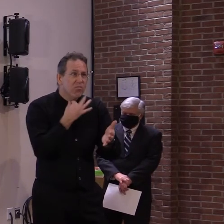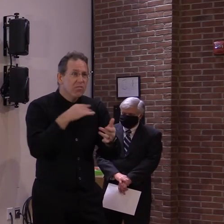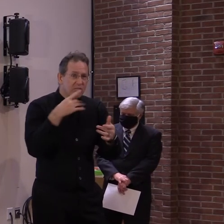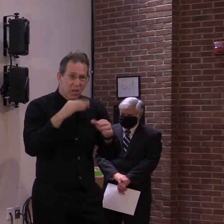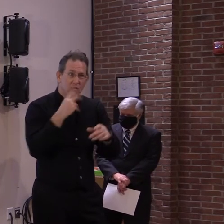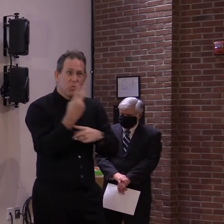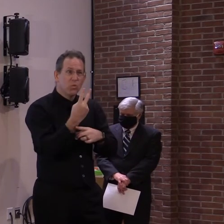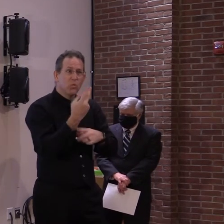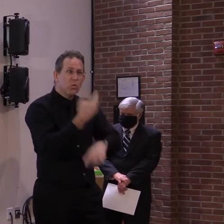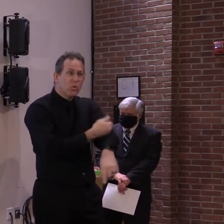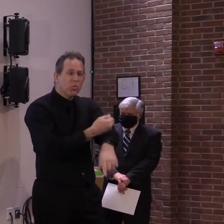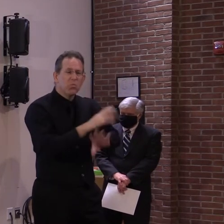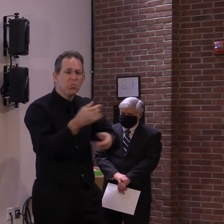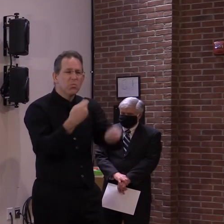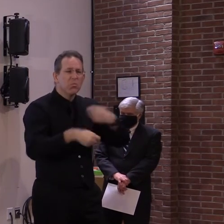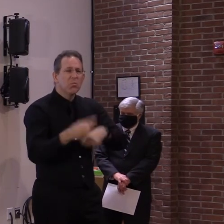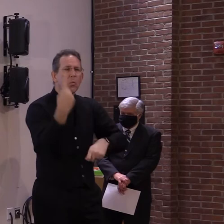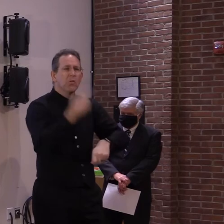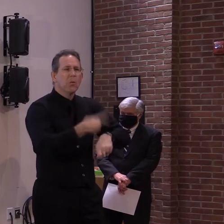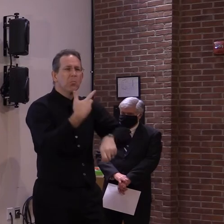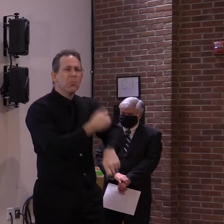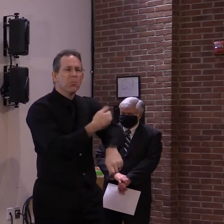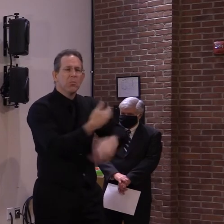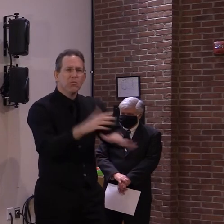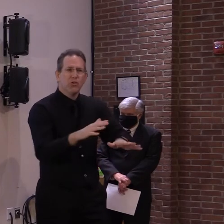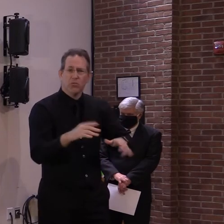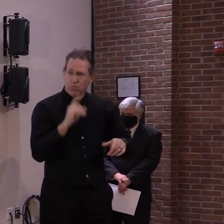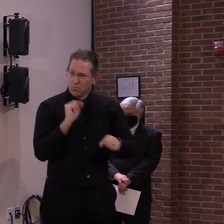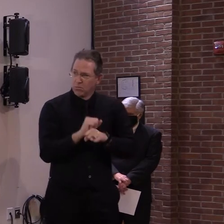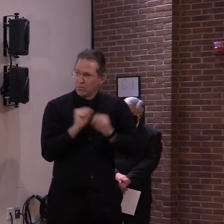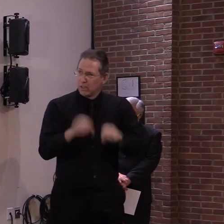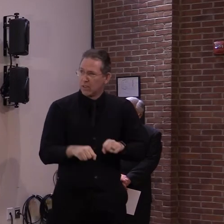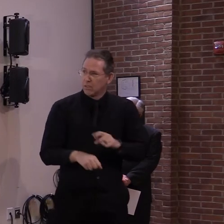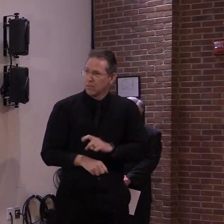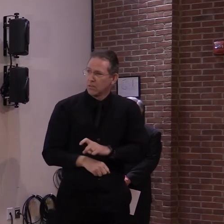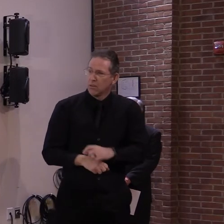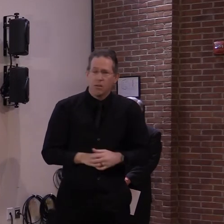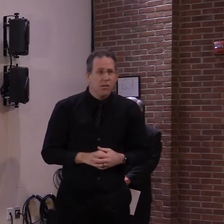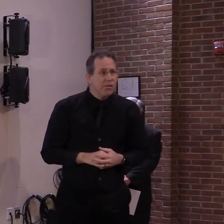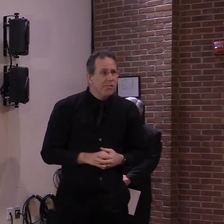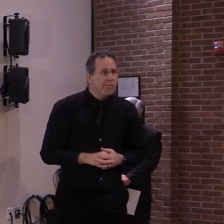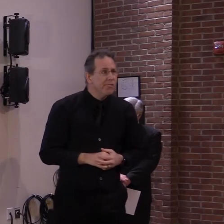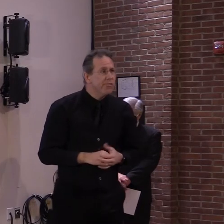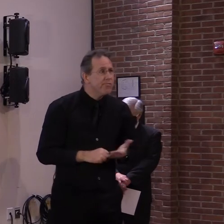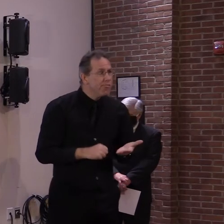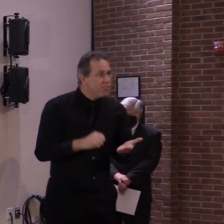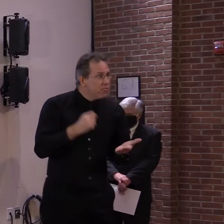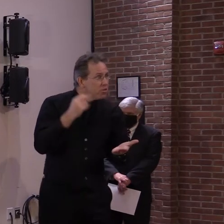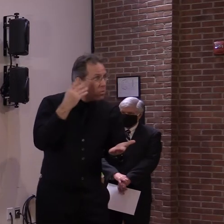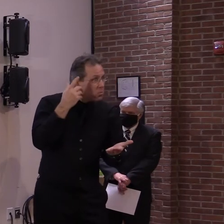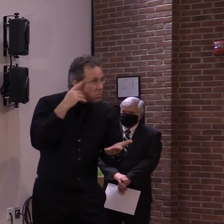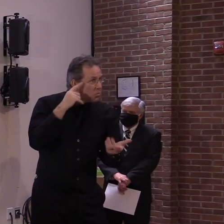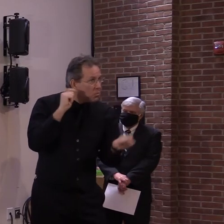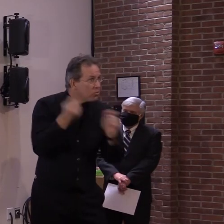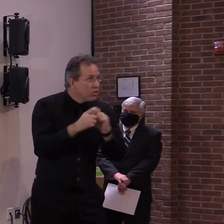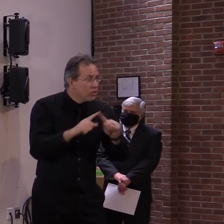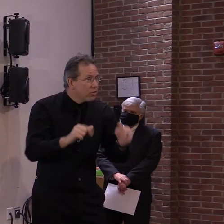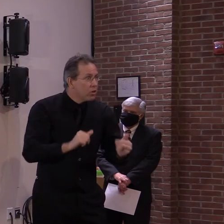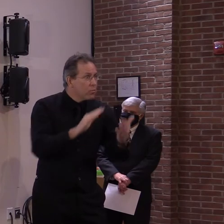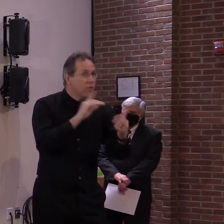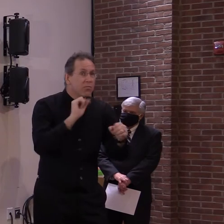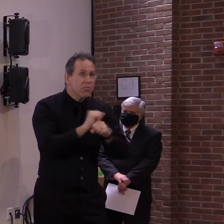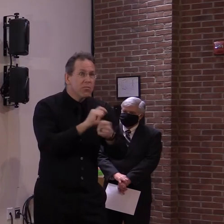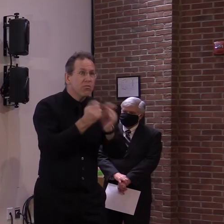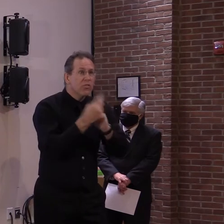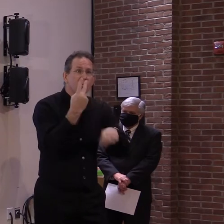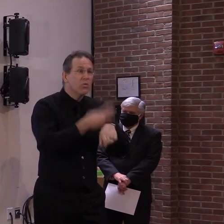have you thought about whether you, you'd shift your current policy to go from, uh, one shot to two? Thank you. again,